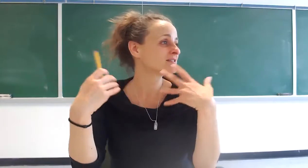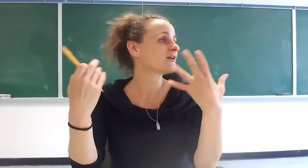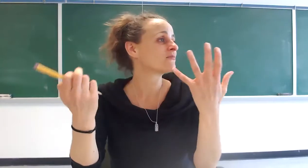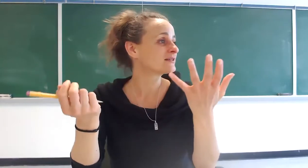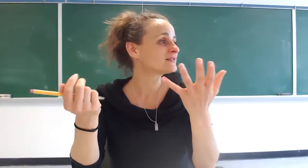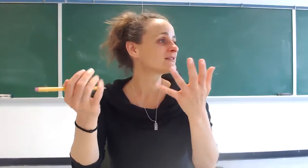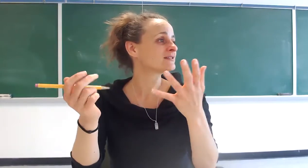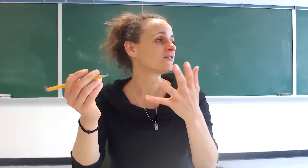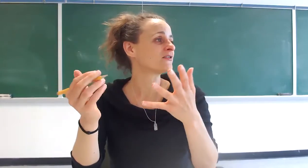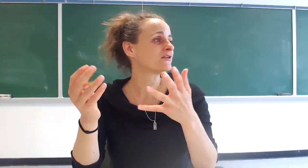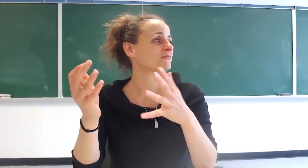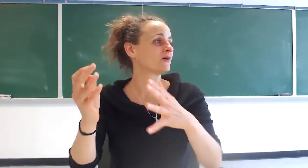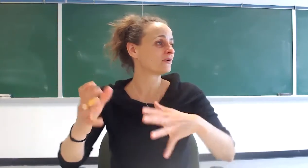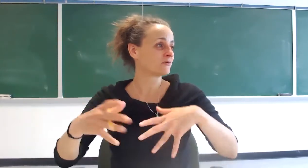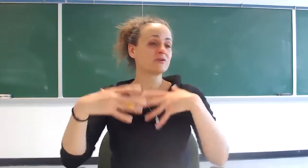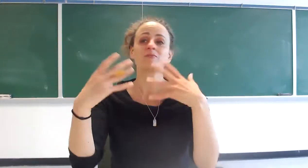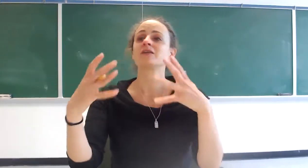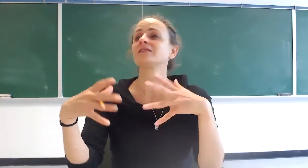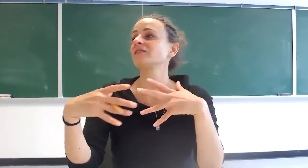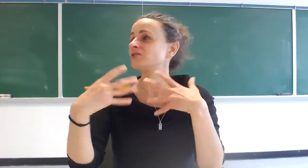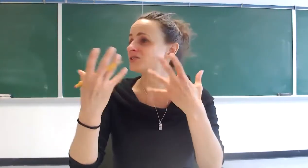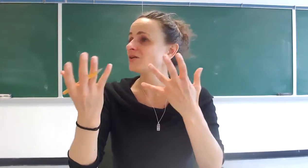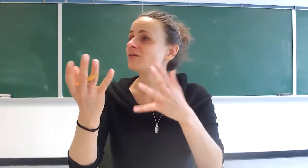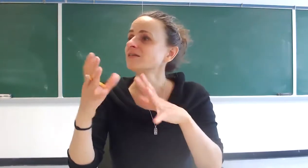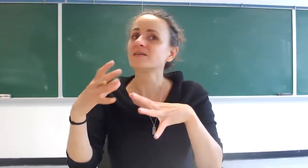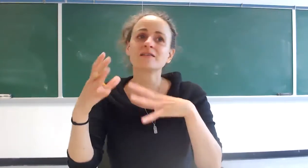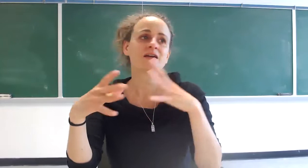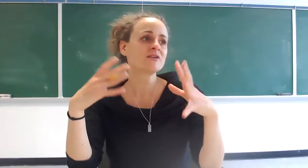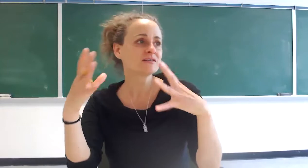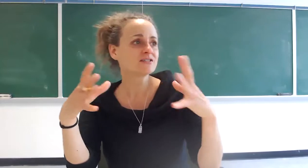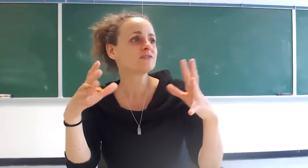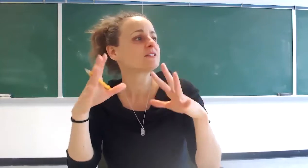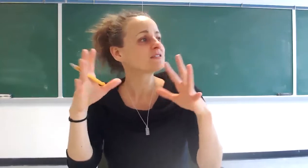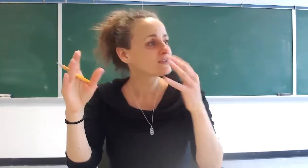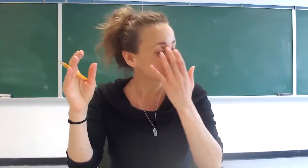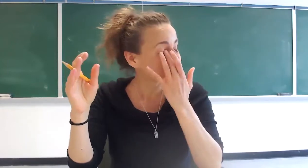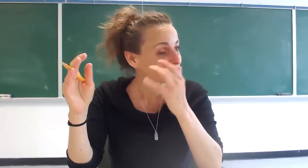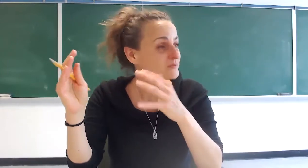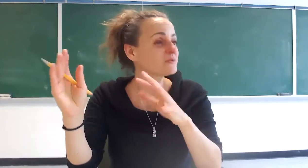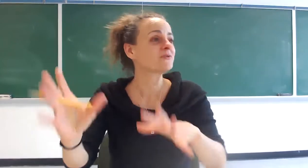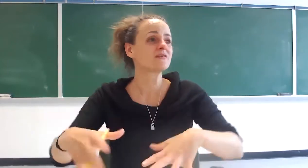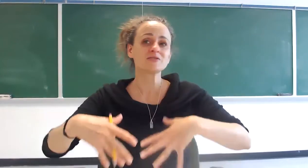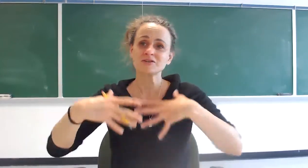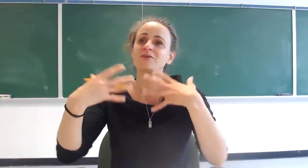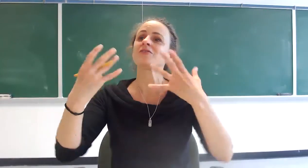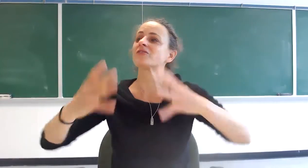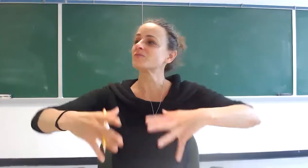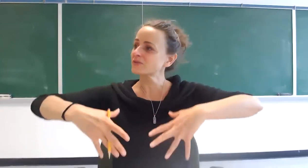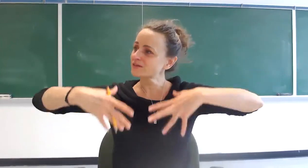practices one of the practices called Qi Gong it's it's kind of like Tai Chi but easier so we'll be doing some Qi Gong some breathing